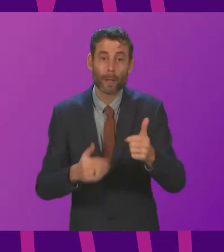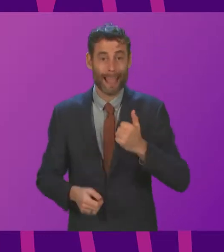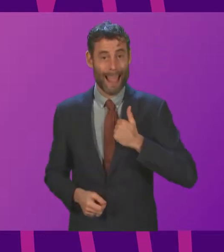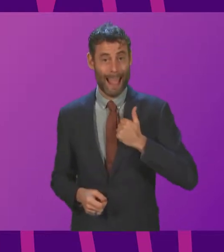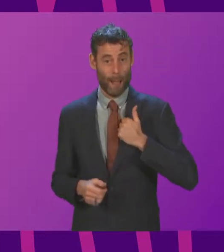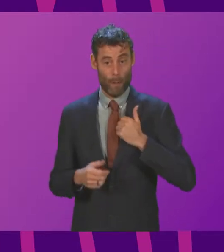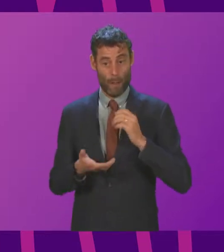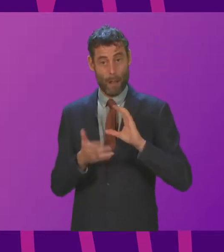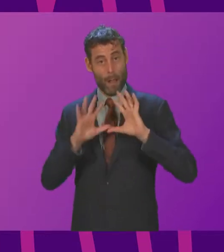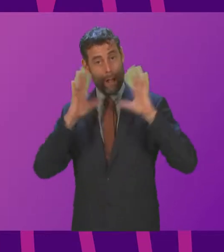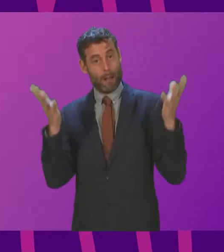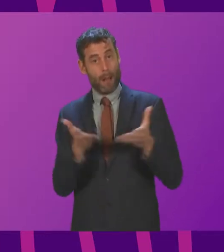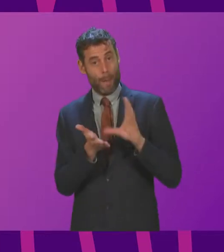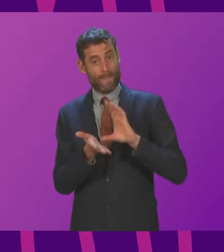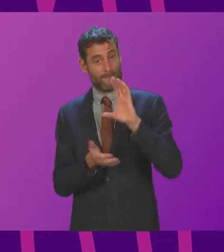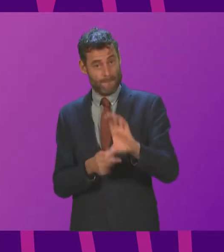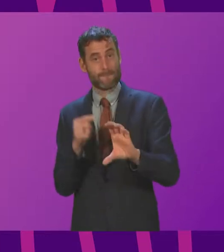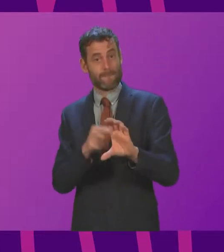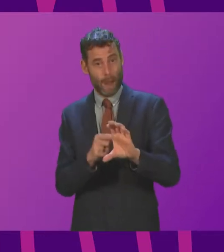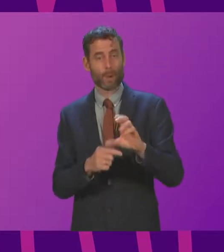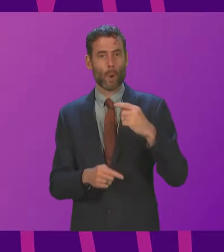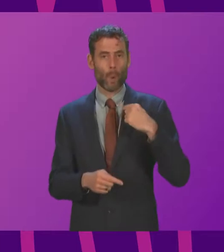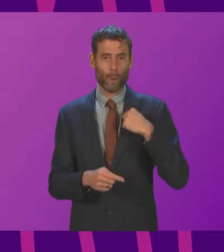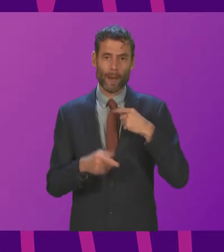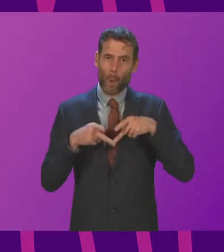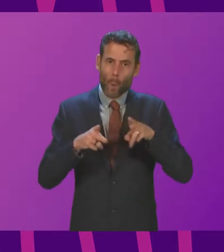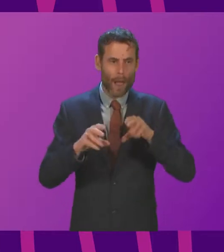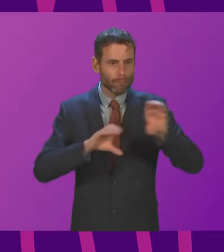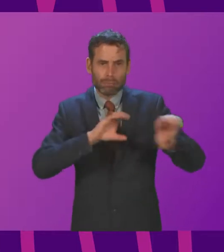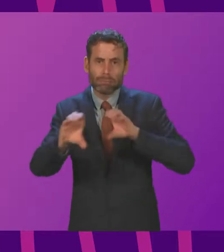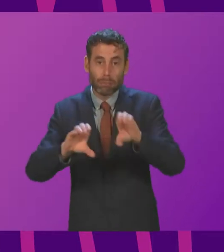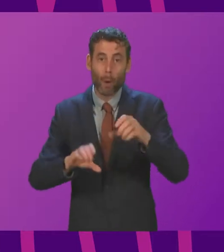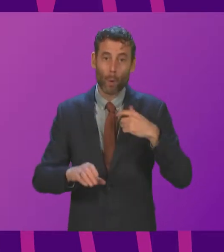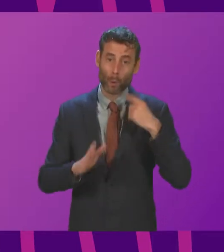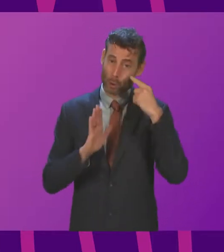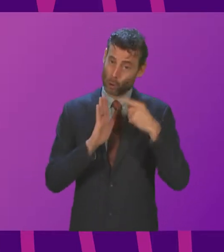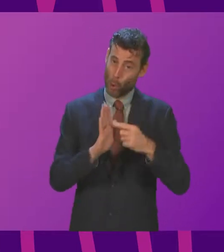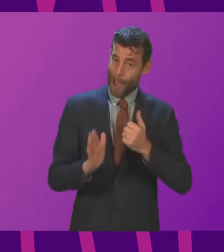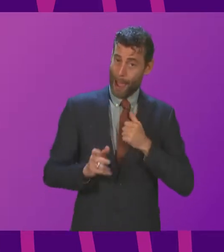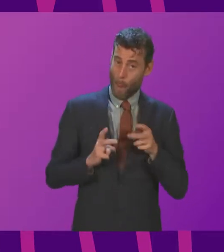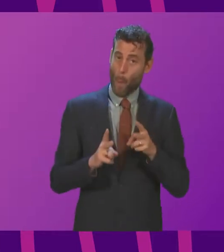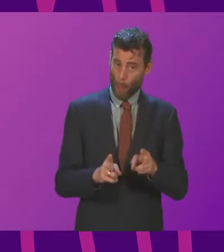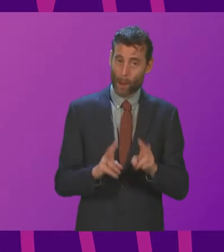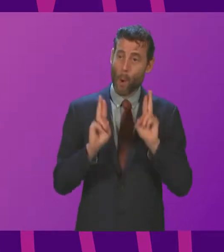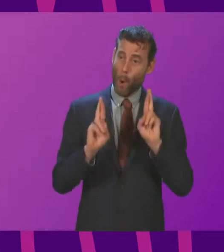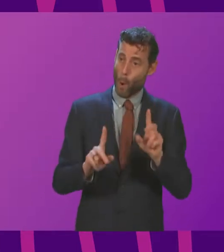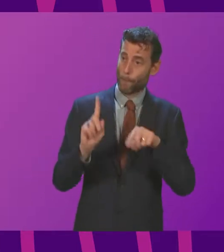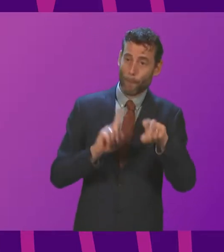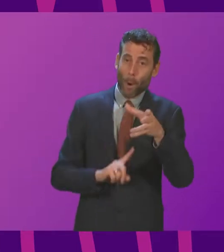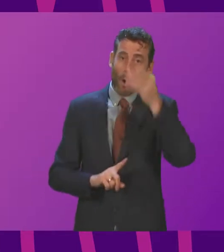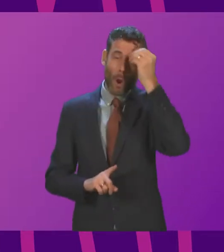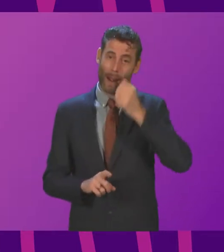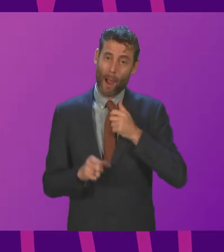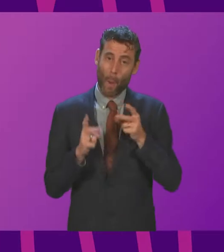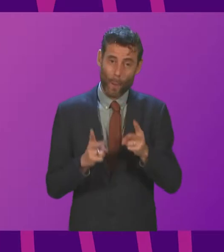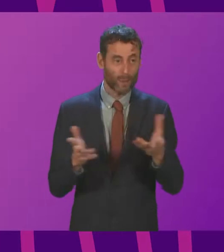towards that. So we can lead by example in what we do but also do everything we can to make sure the voices of the Global South are heard on these issues